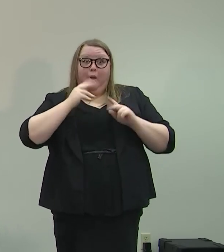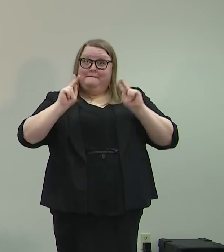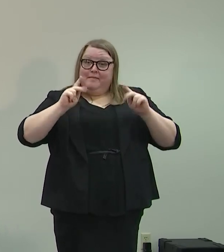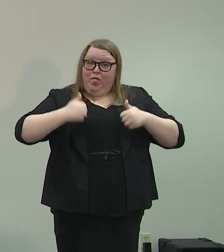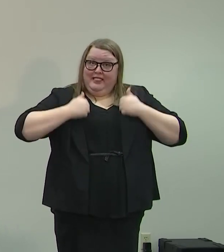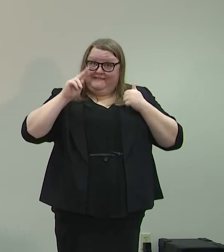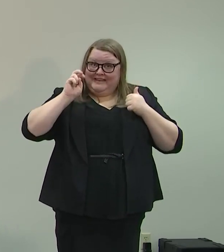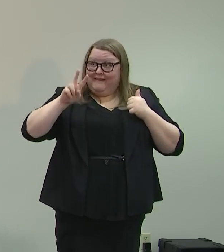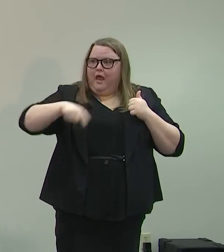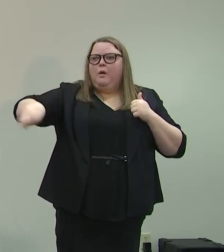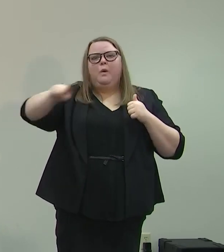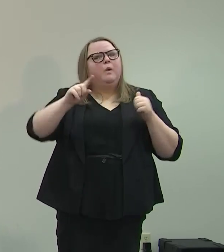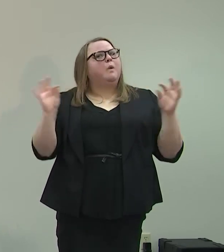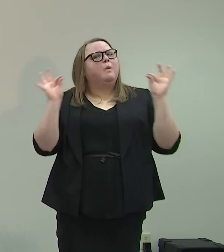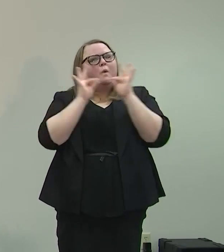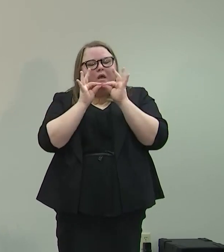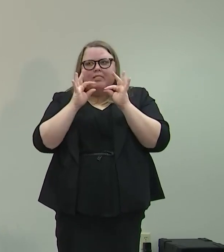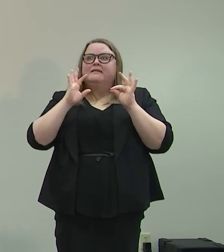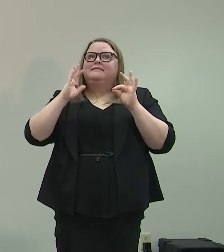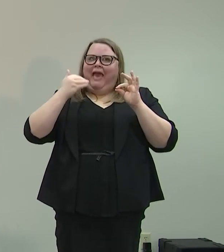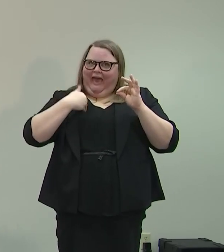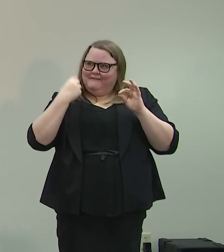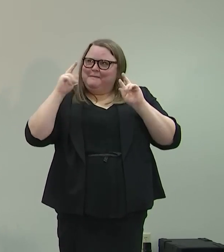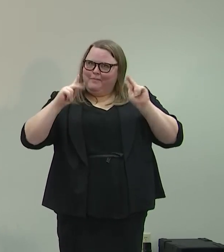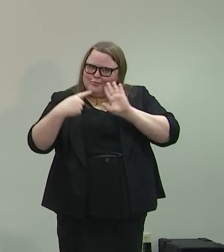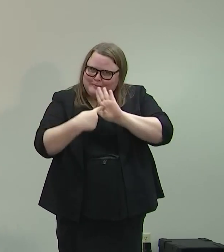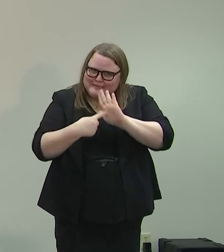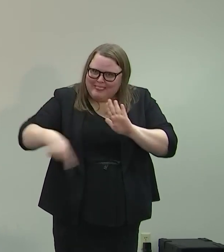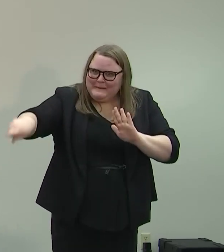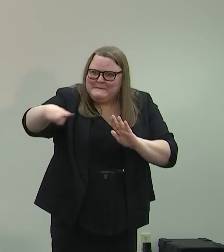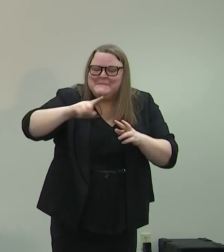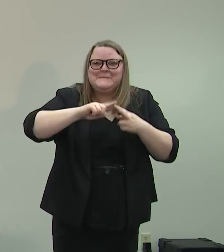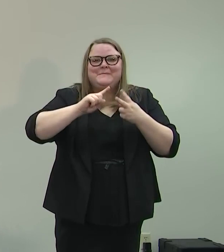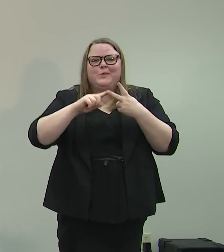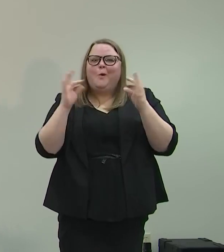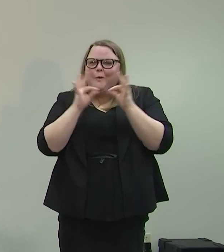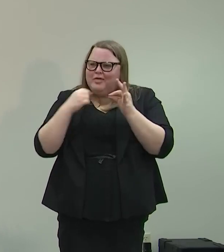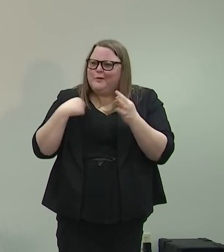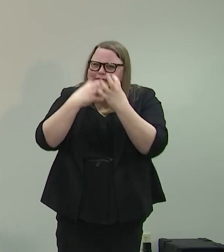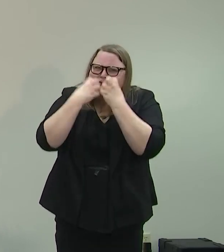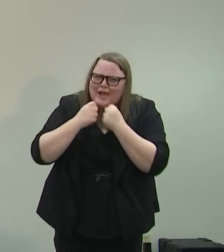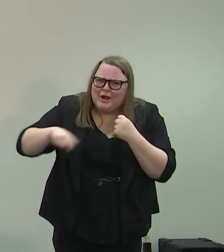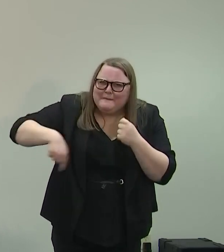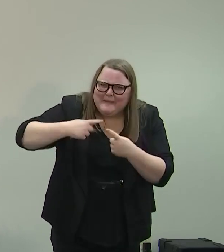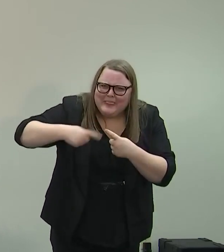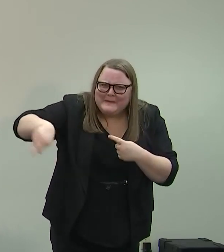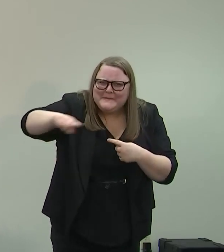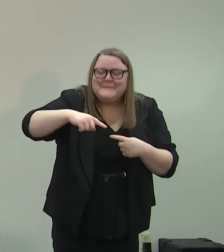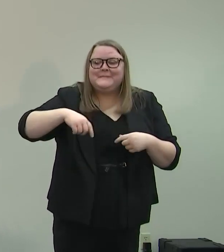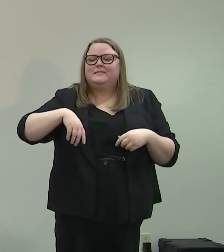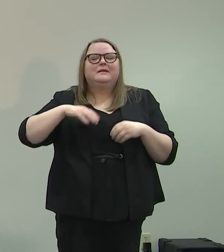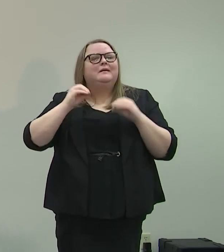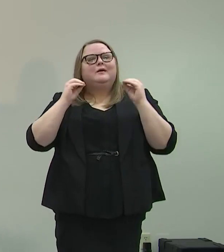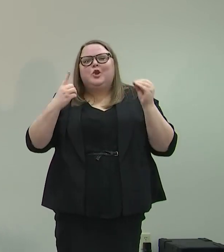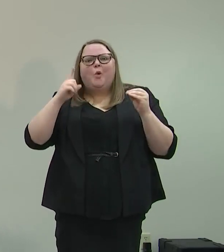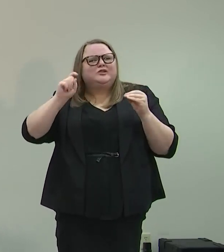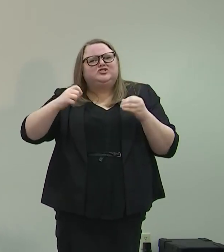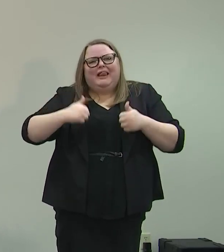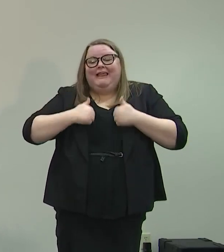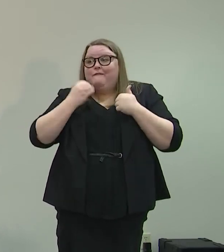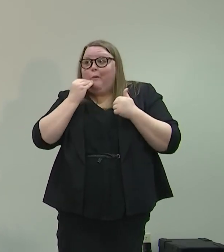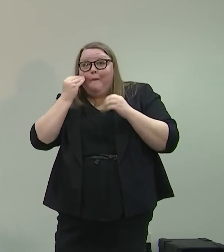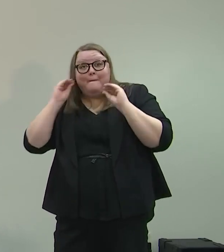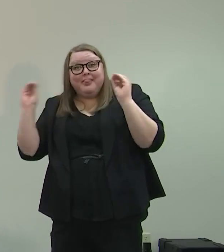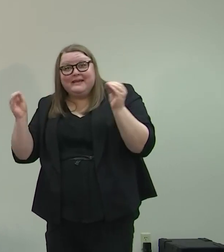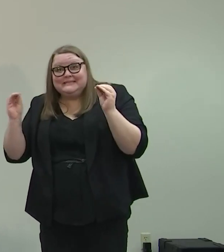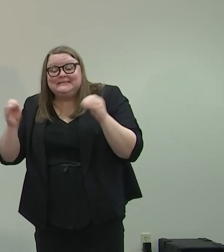being represented and being worthy of cared about, and none of our citizens belong living homeless or in the dirt, as it were.